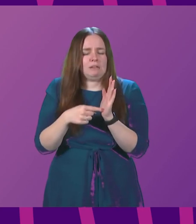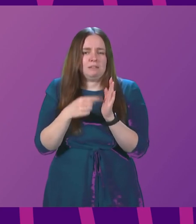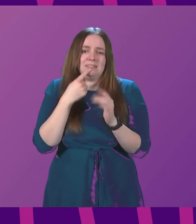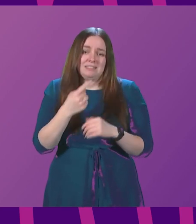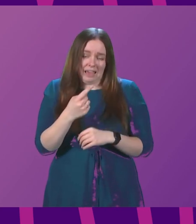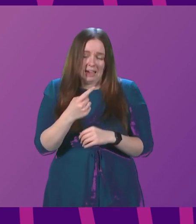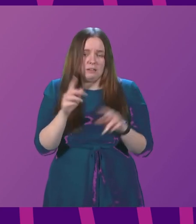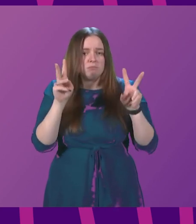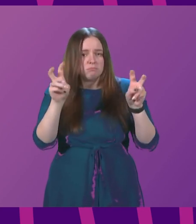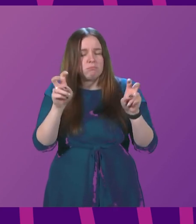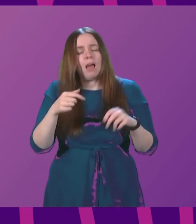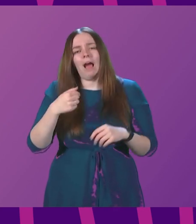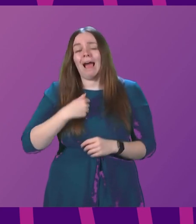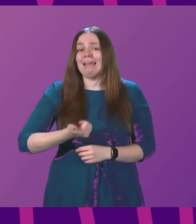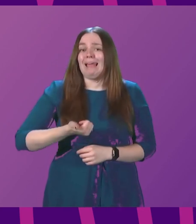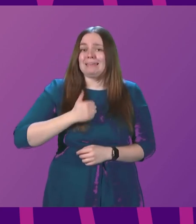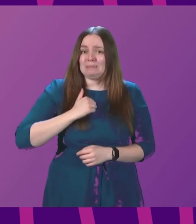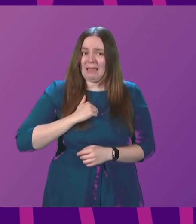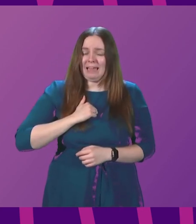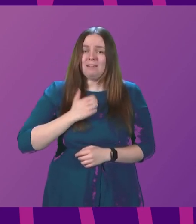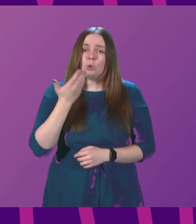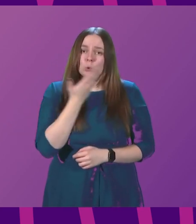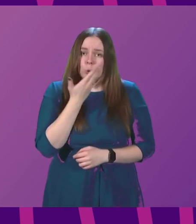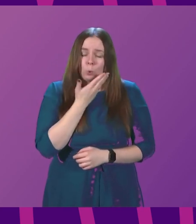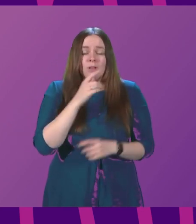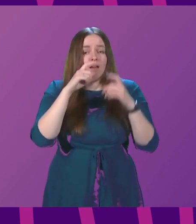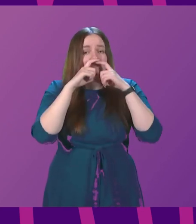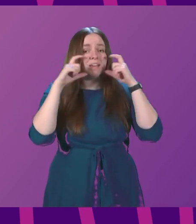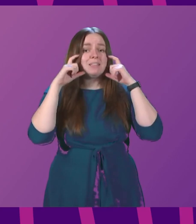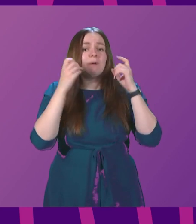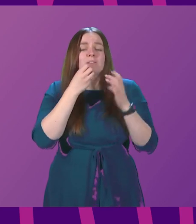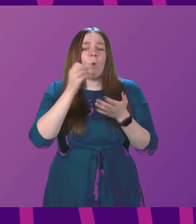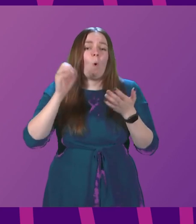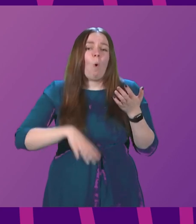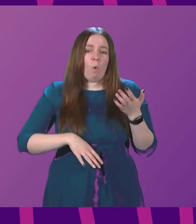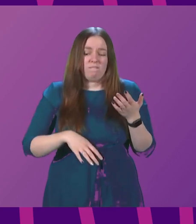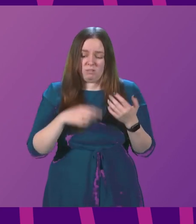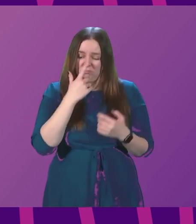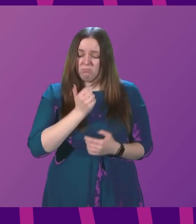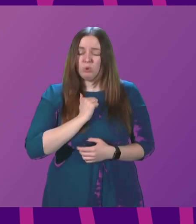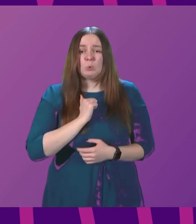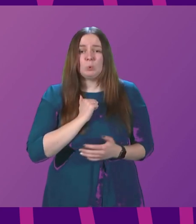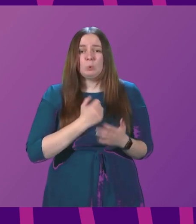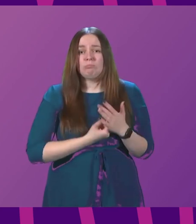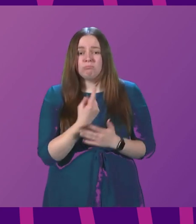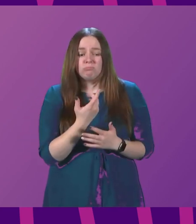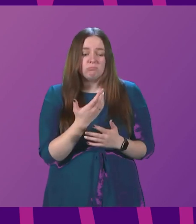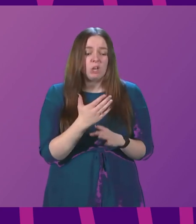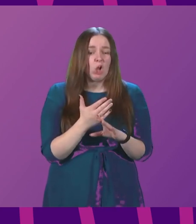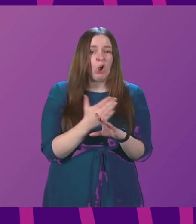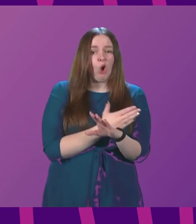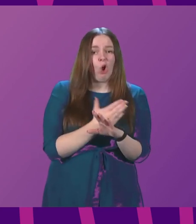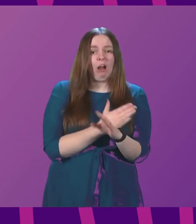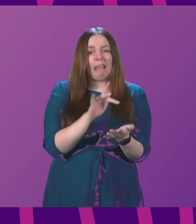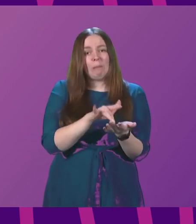I quote, I would expect for schools that removal of face masks to be relatively soon, as in early to mid-February.